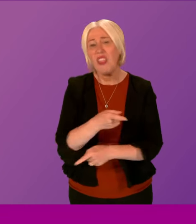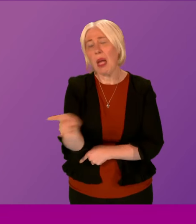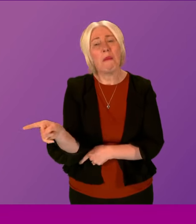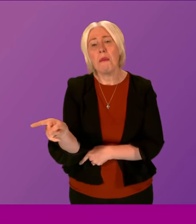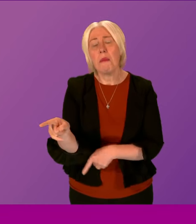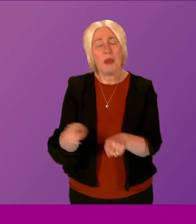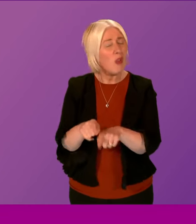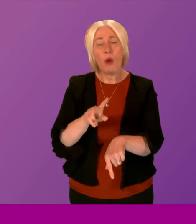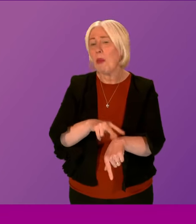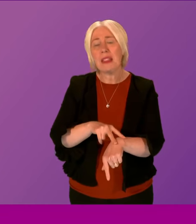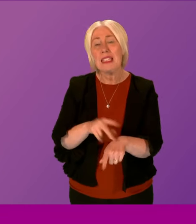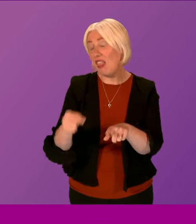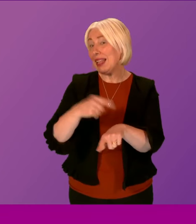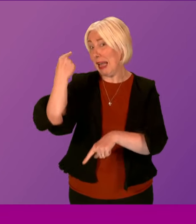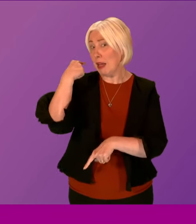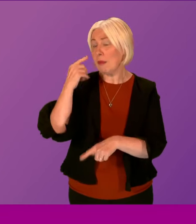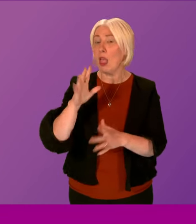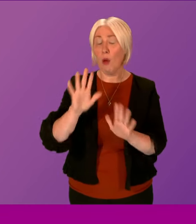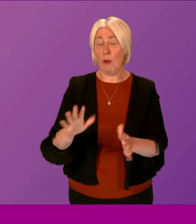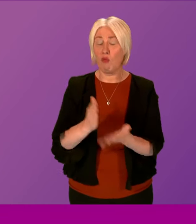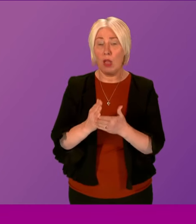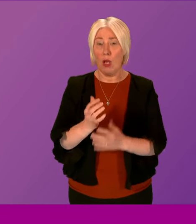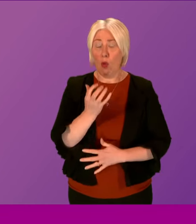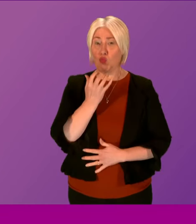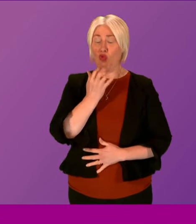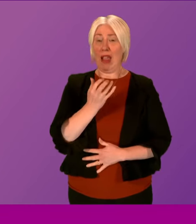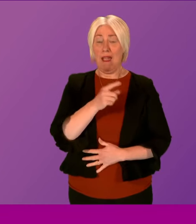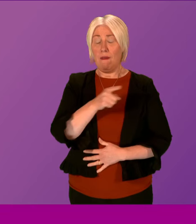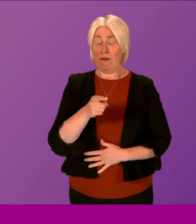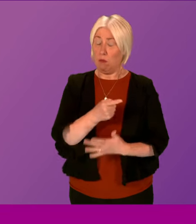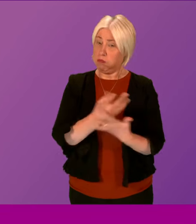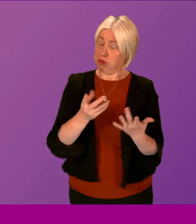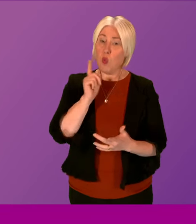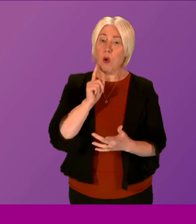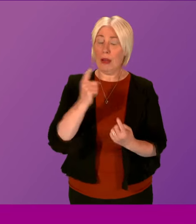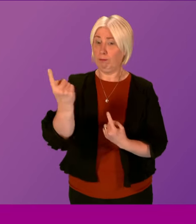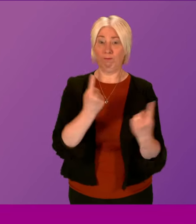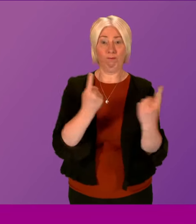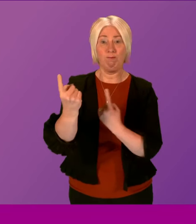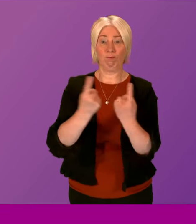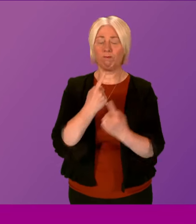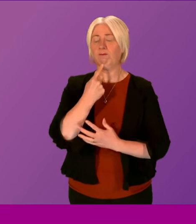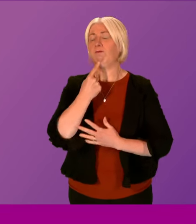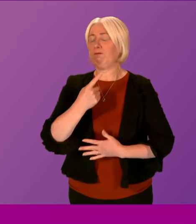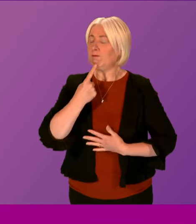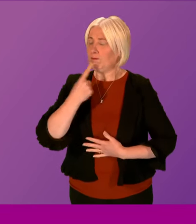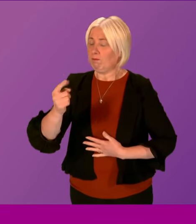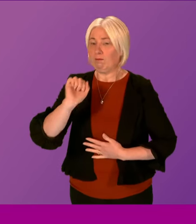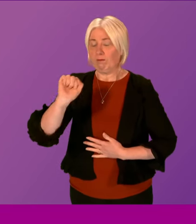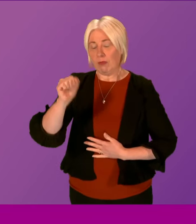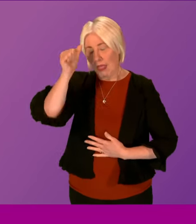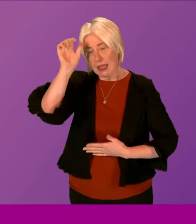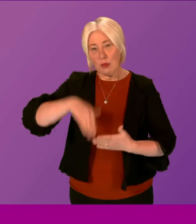police service at the time. I do commend the bravery of the many other, many women who have come forward to speak bravely about their